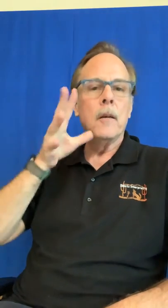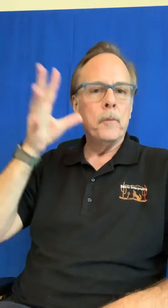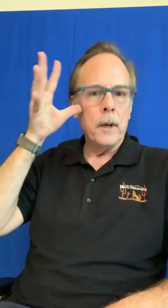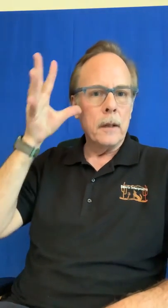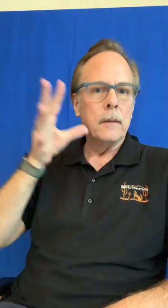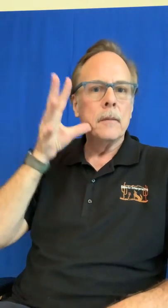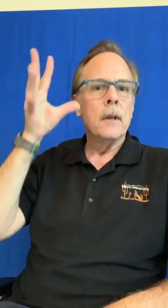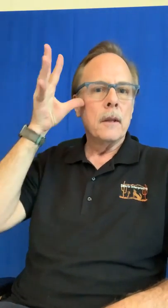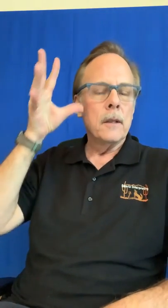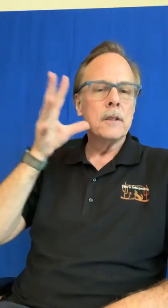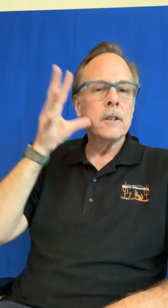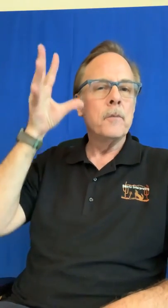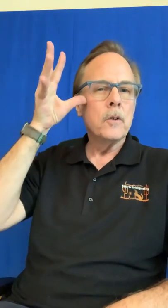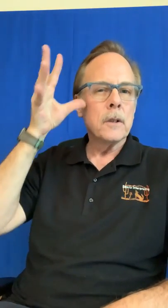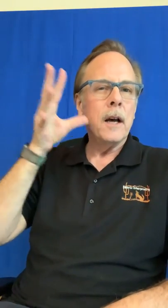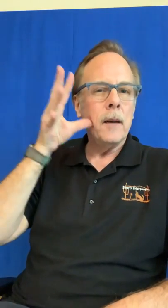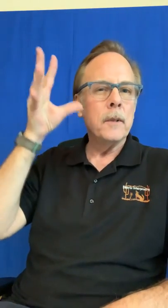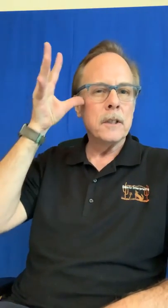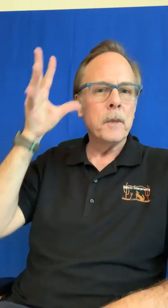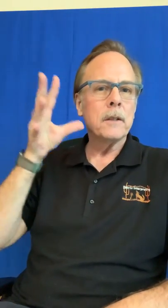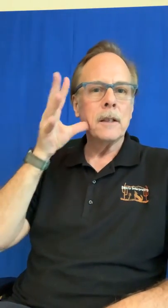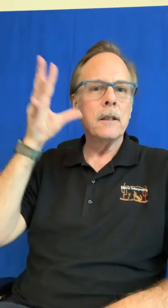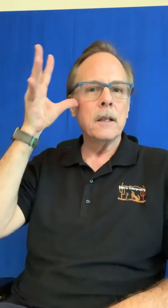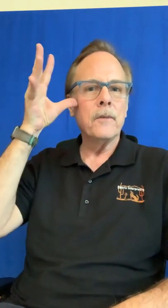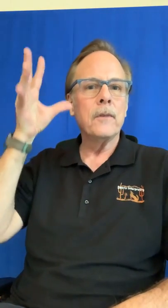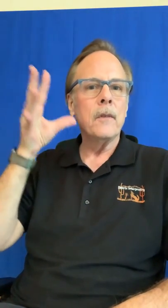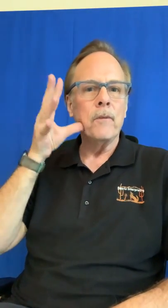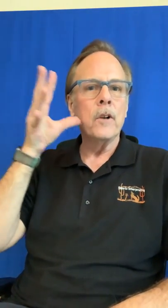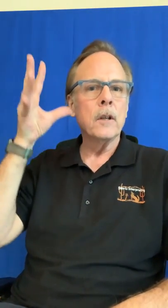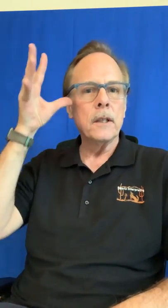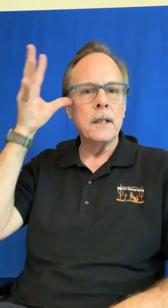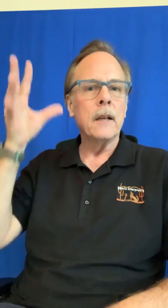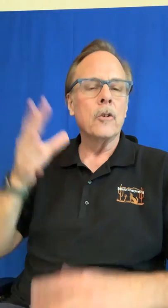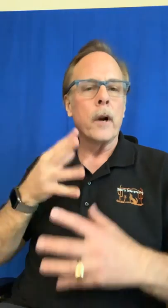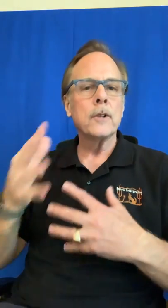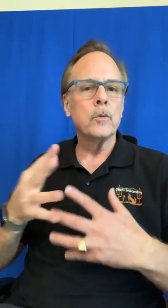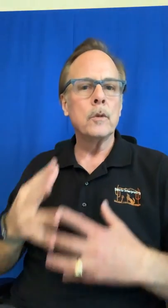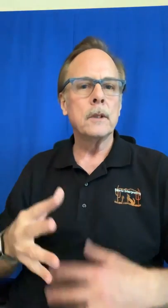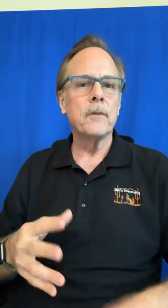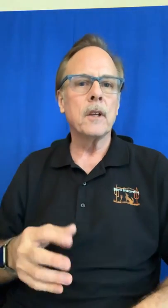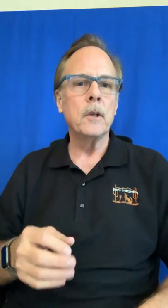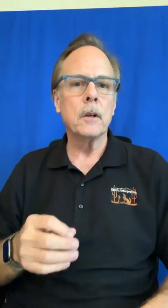but this is most common especially in the deaf really grassroots deaf community